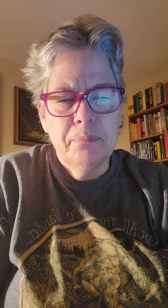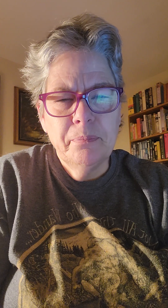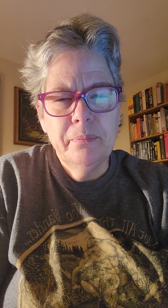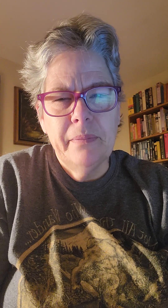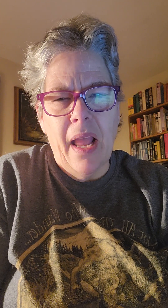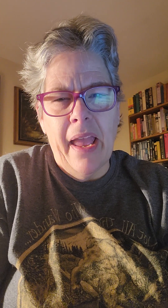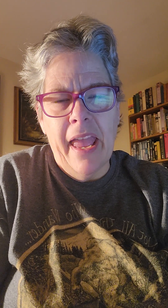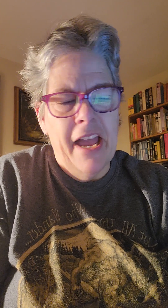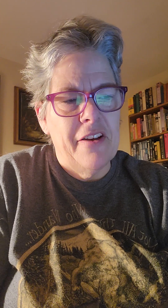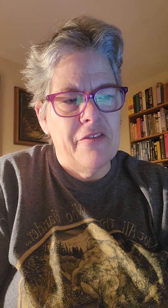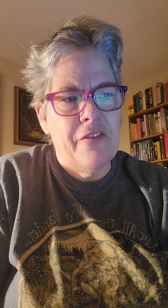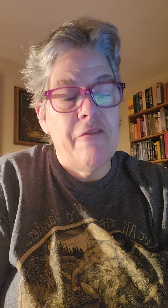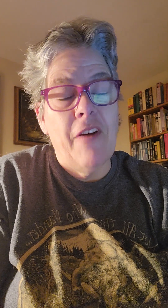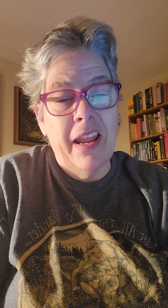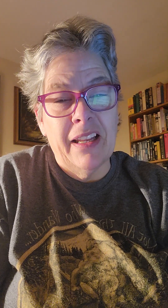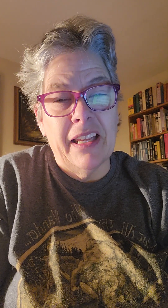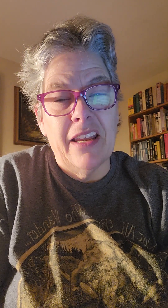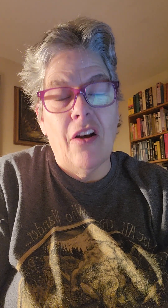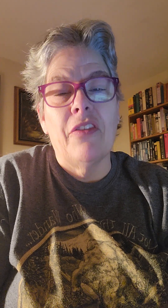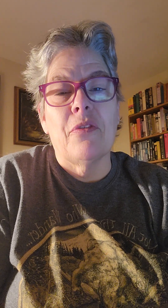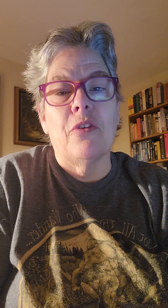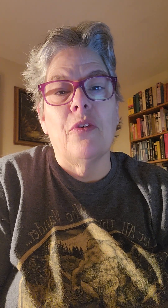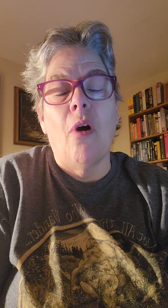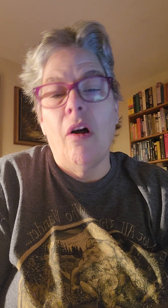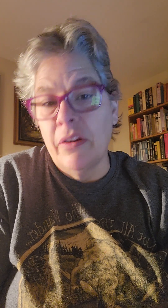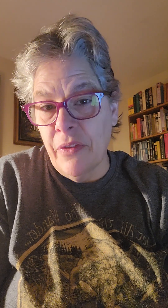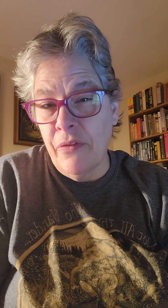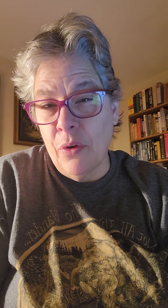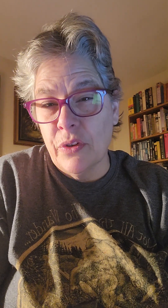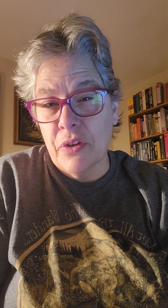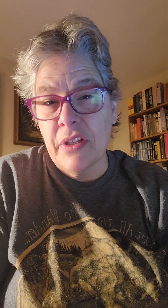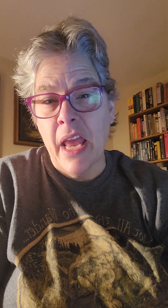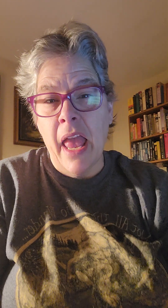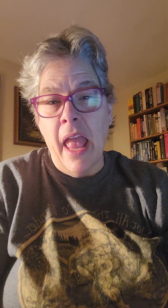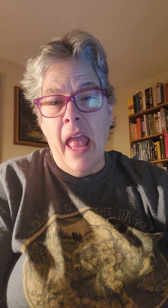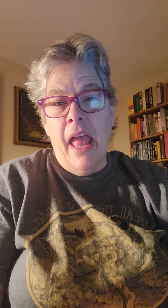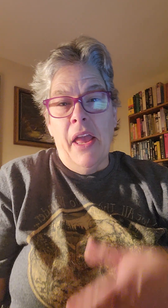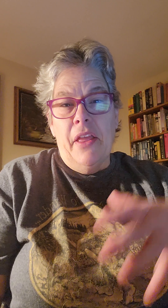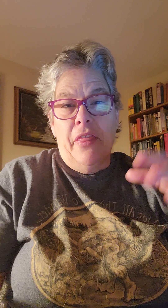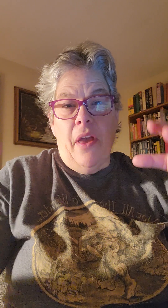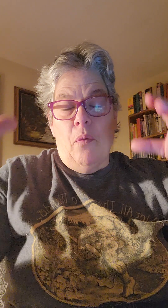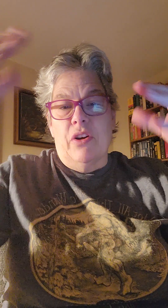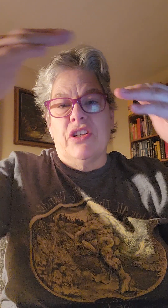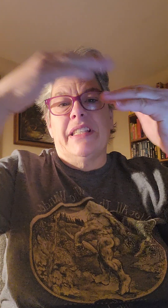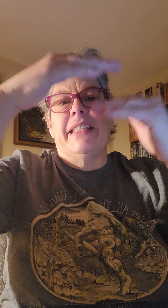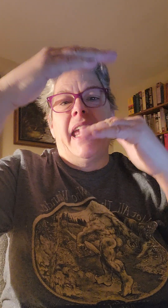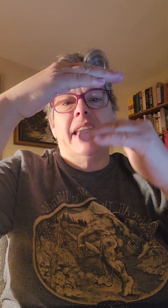I have finally gone through all of the folders that were just dates